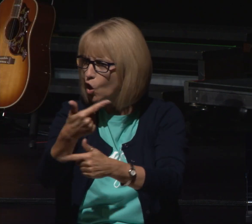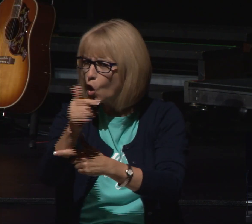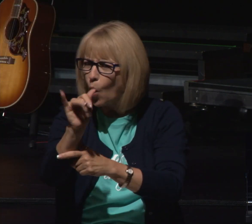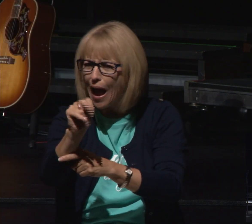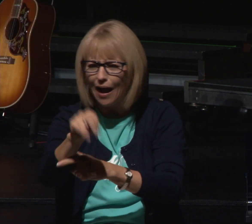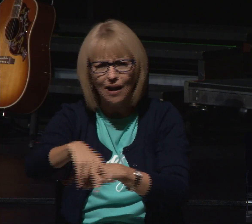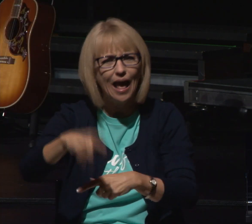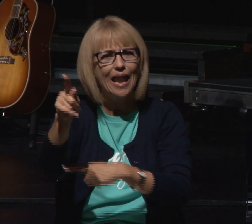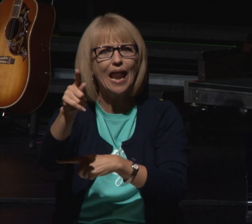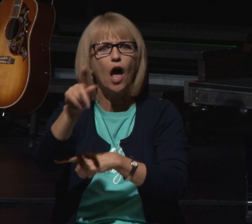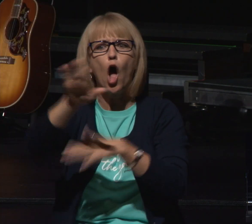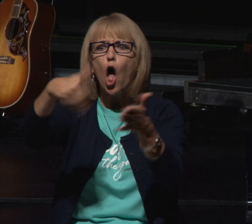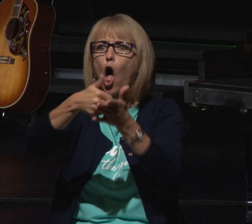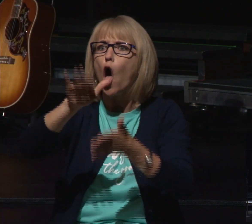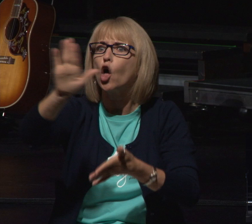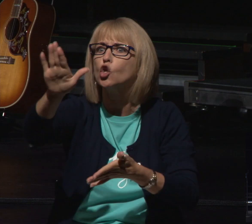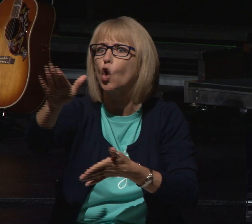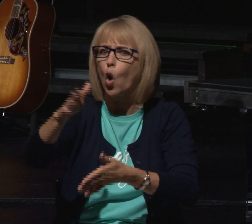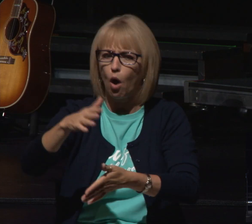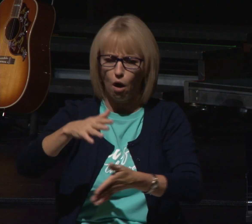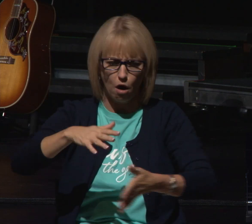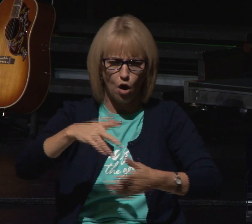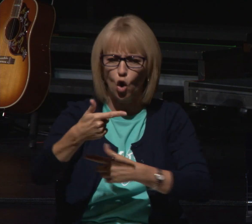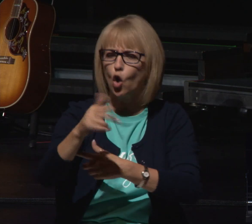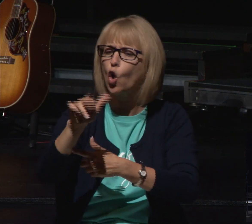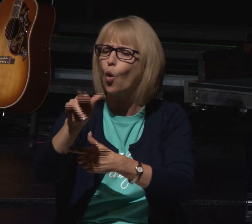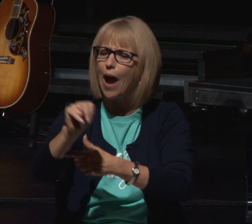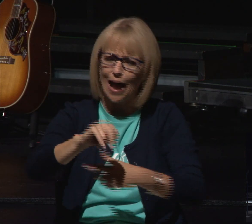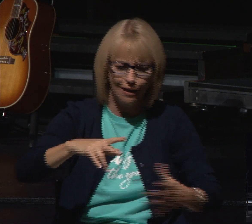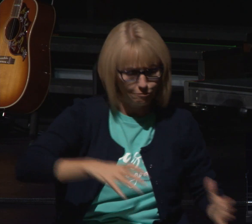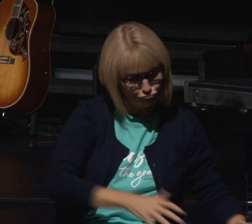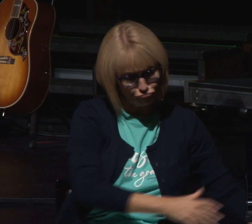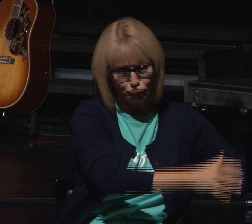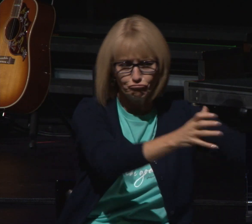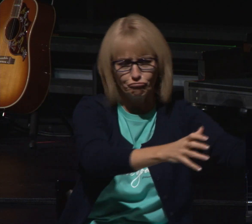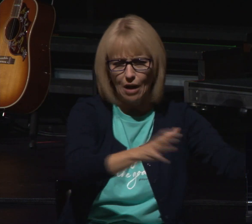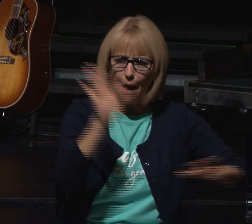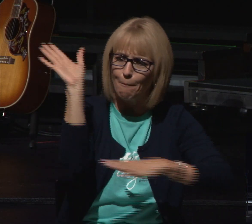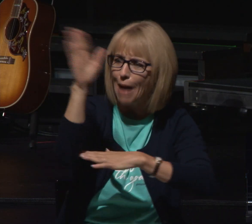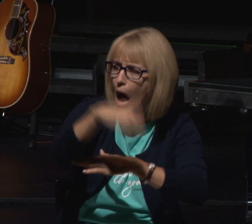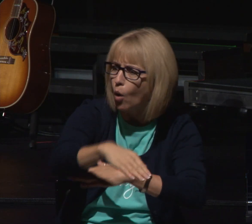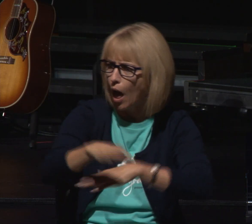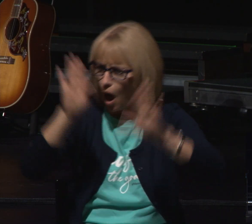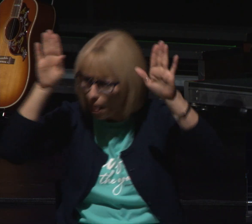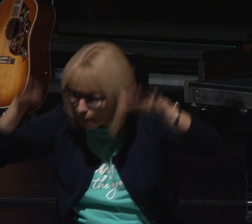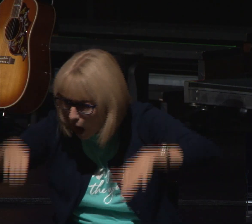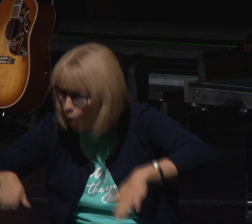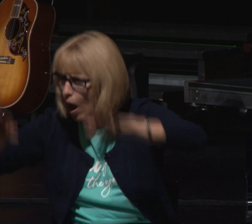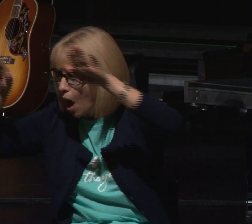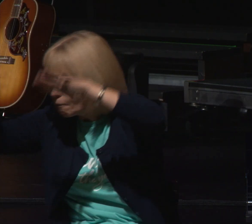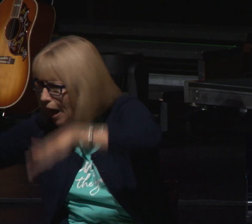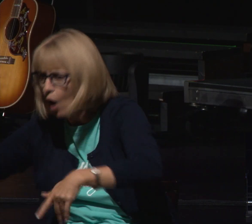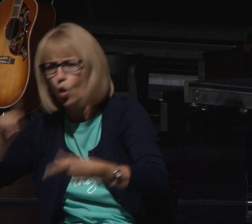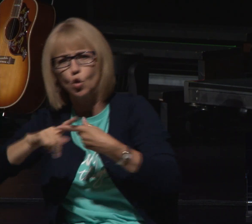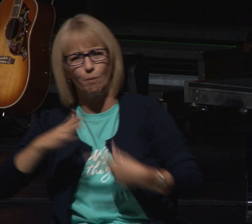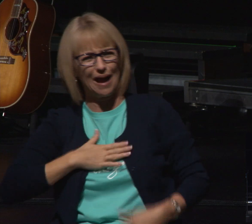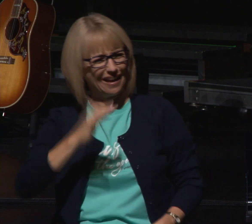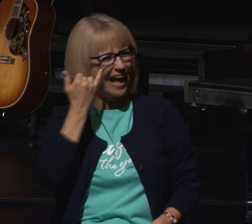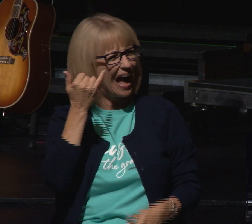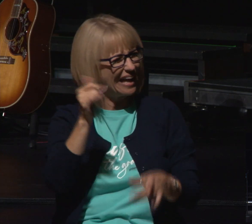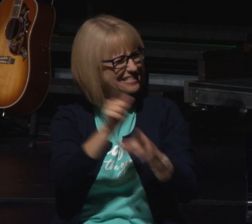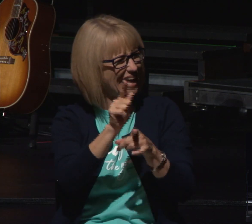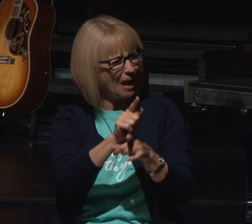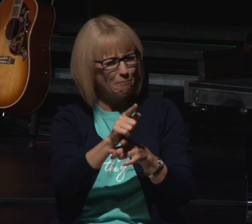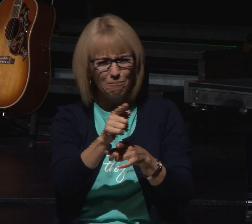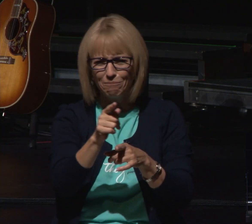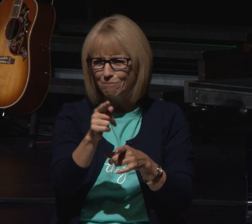before my sheave of grain just think of an animated tv show or an animated movie that's what's going on and as